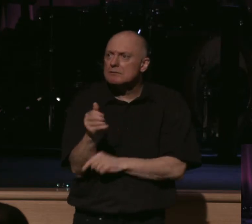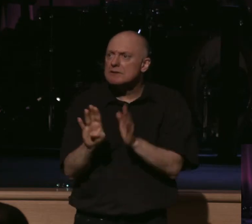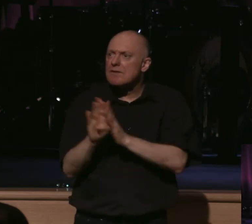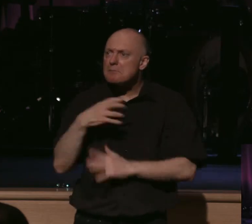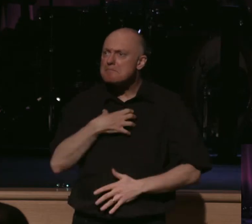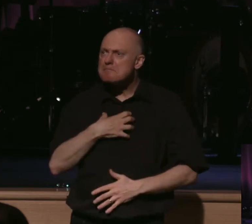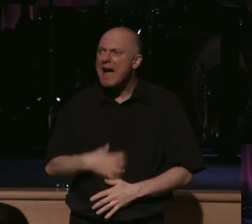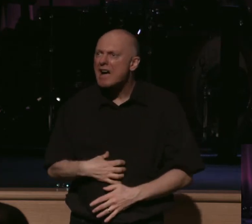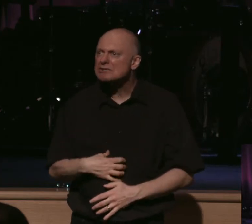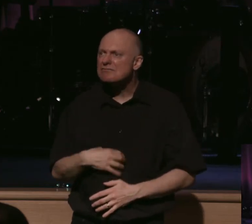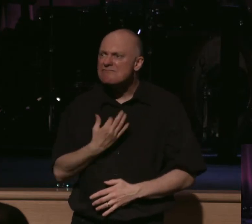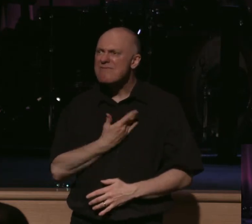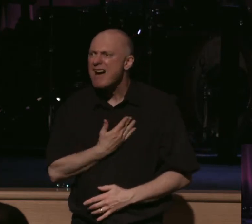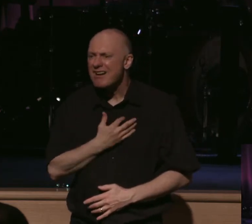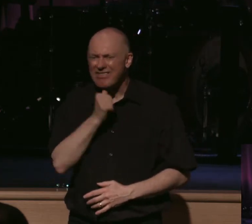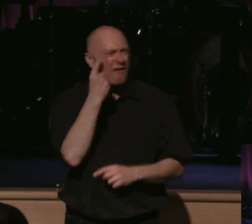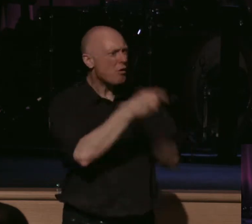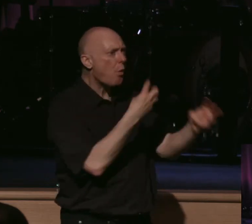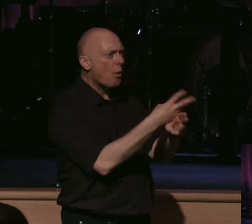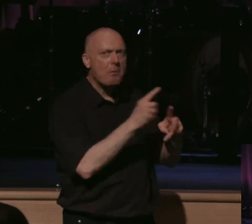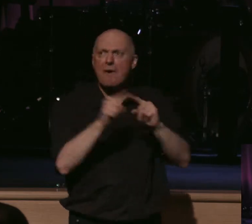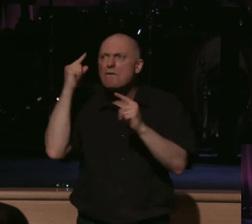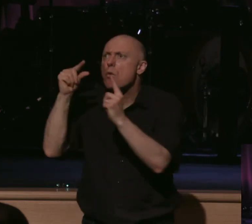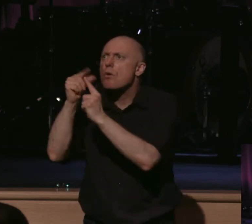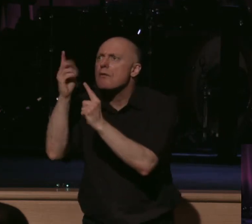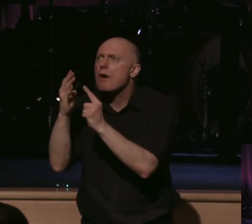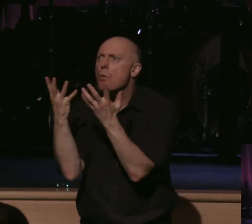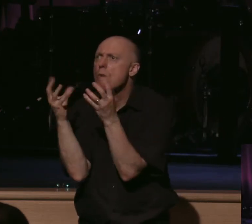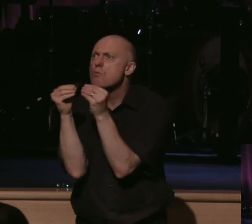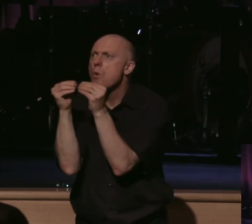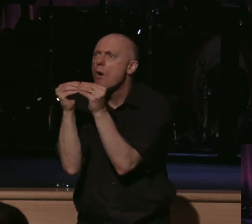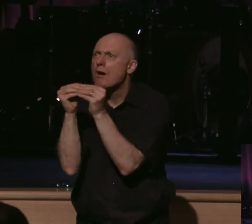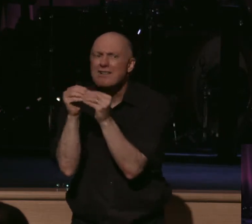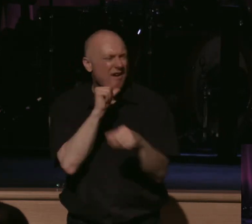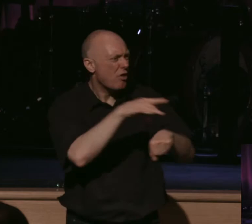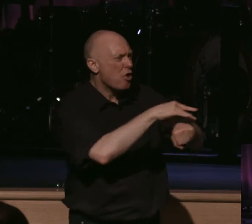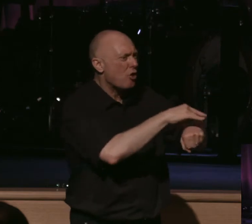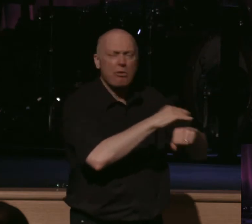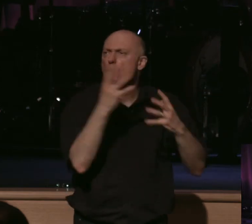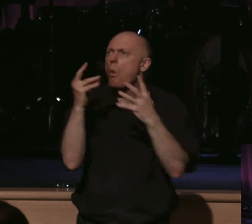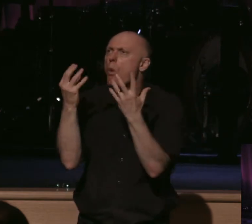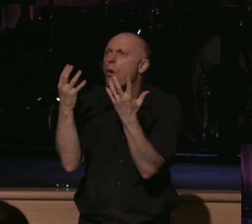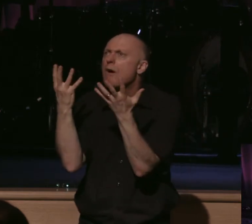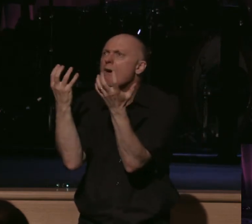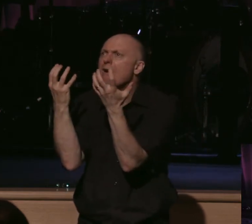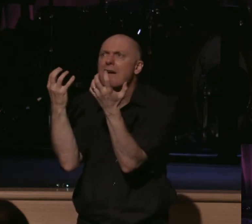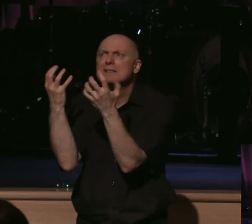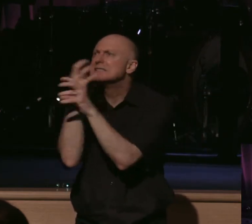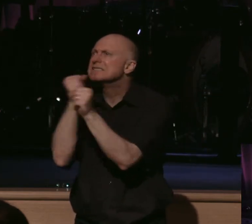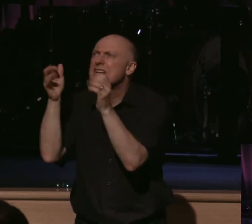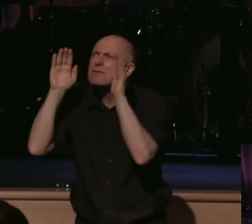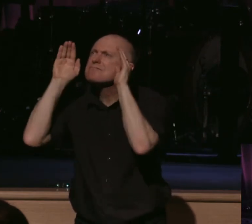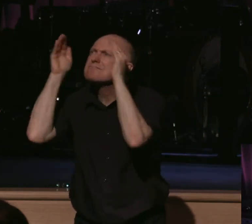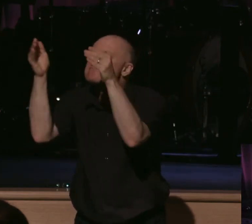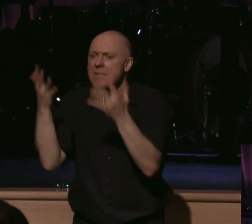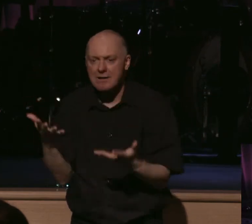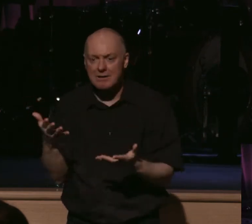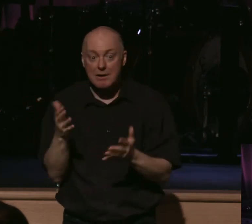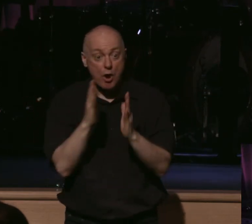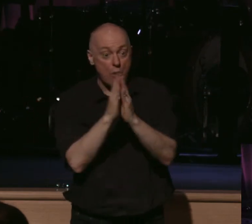a sudden, not for the world but for the word, not for the earth but for the Savior. We had a prayer meeting coming up